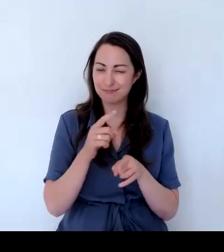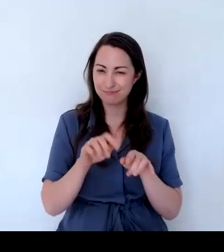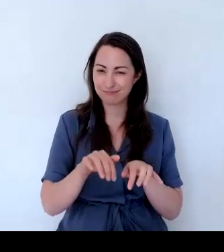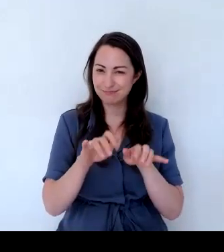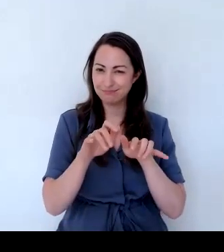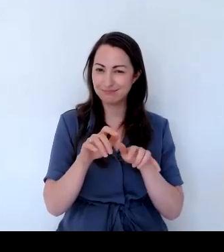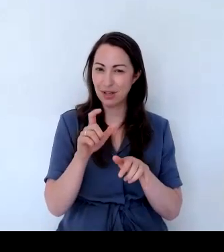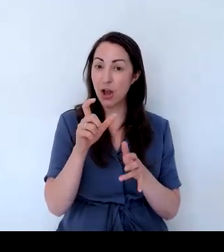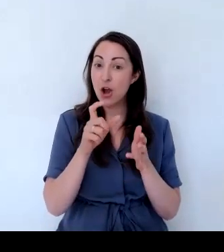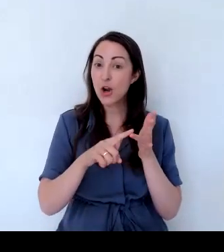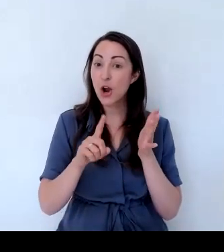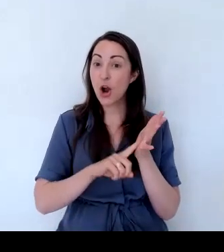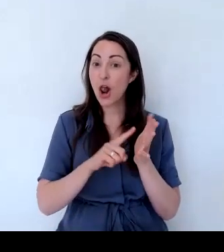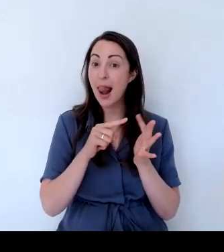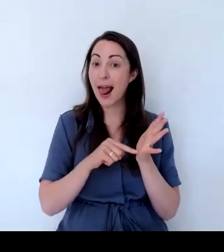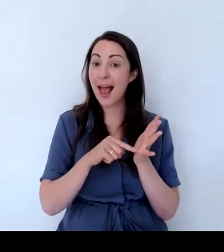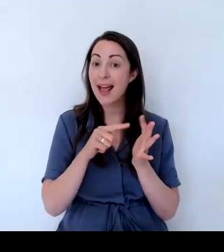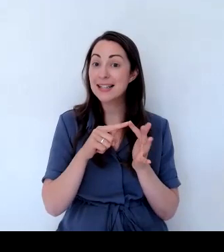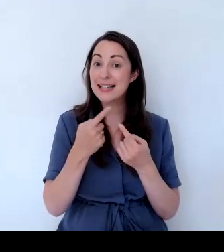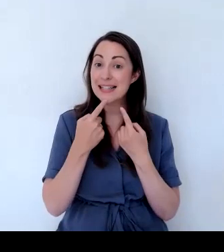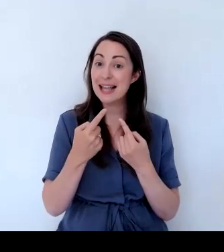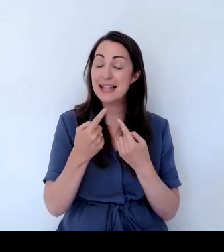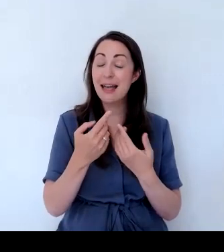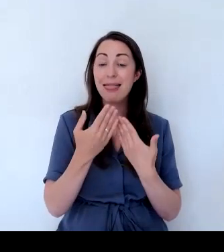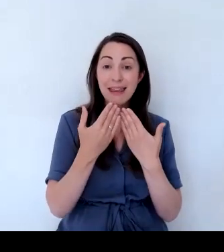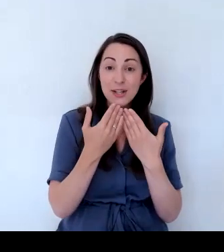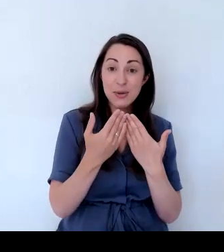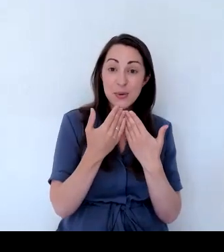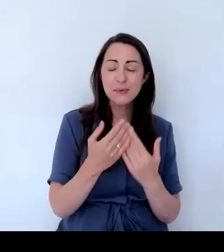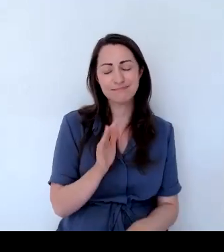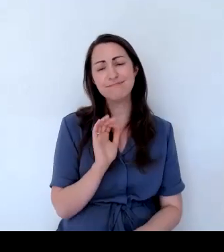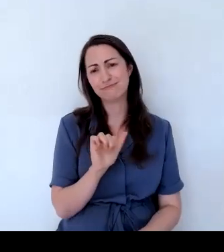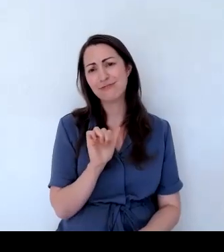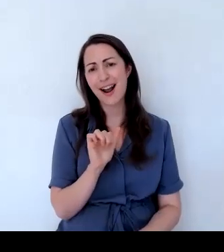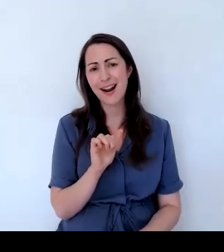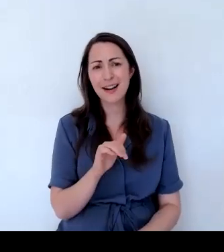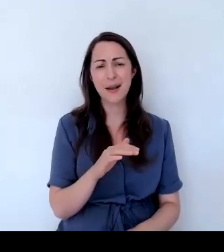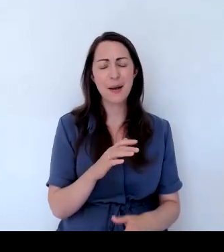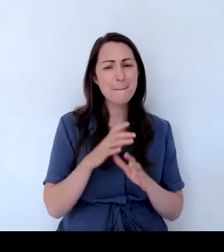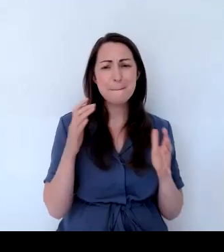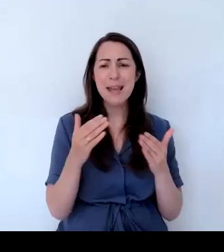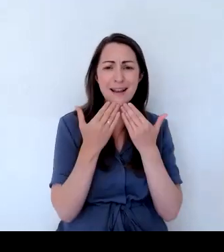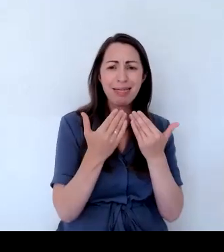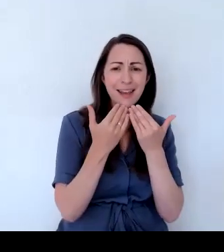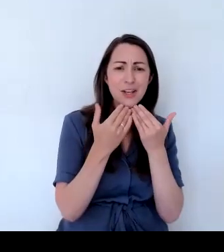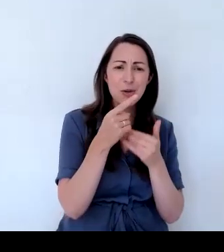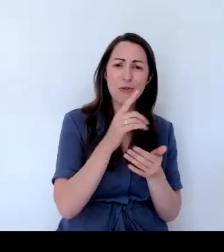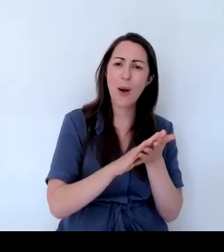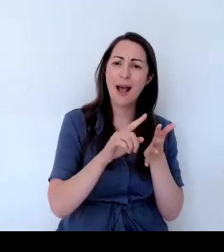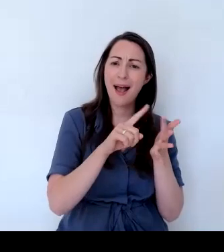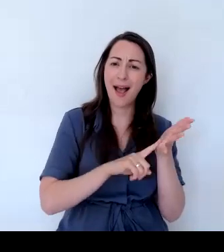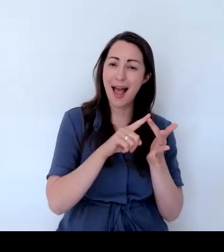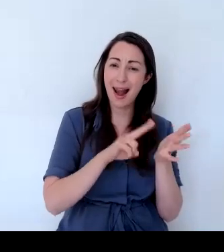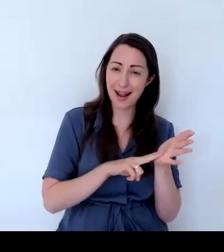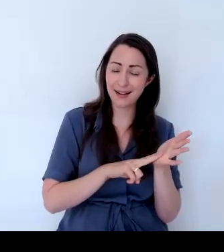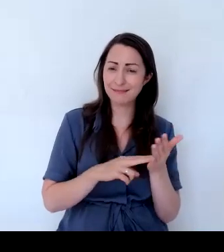Colette says thank you. Yeah, massive thank you, Helen and Holly. Holly, thank you so much for interpreting the event. And thank you,